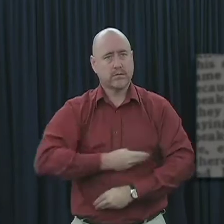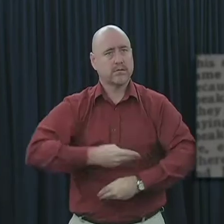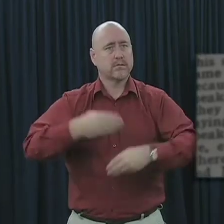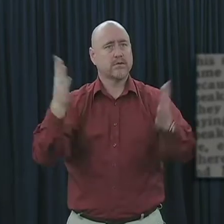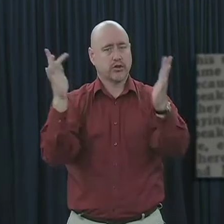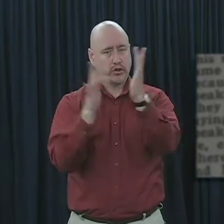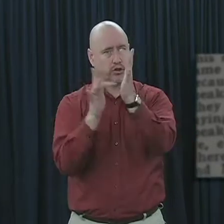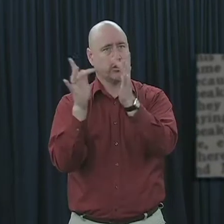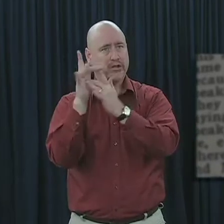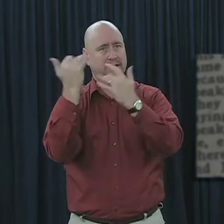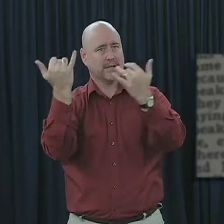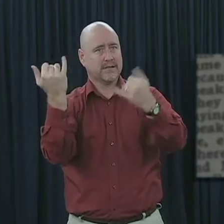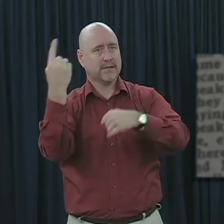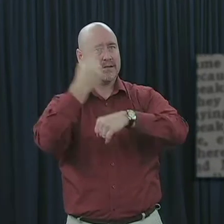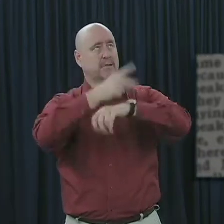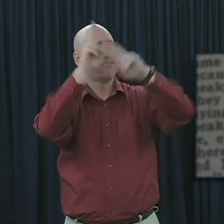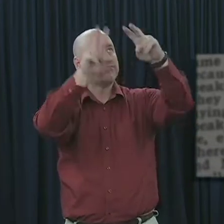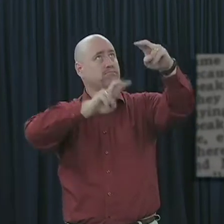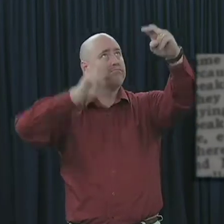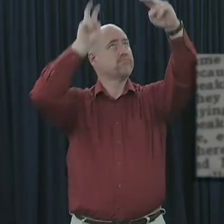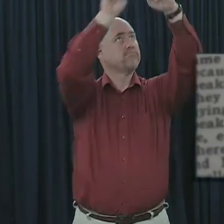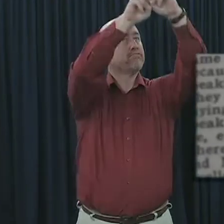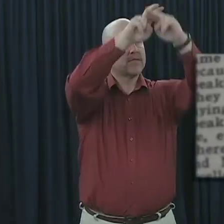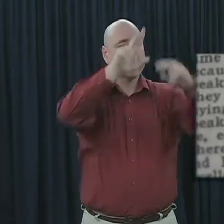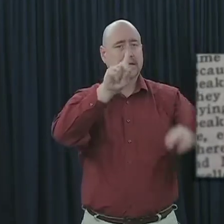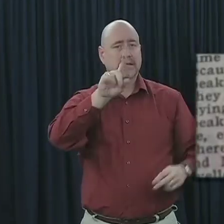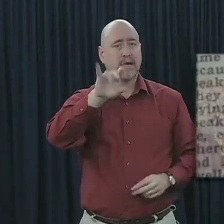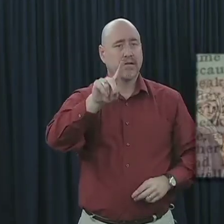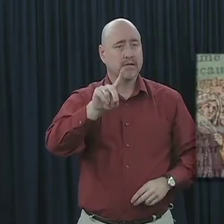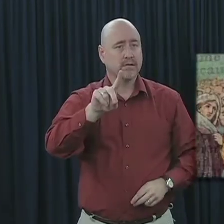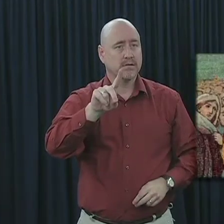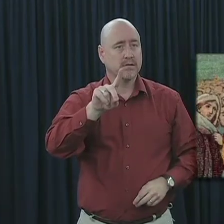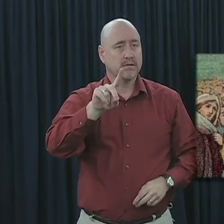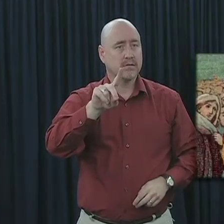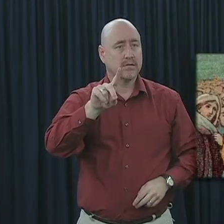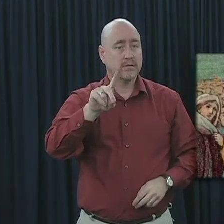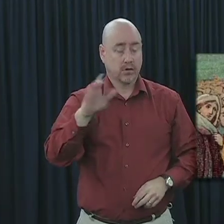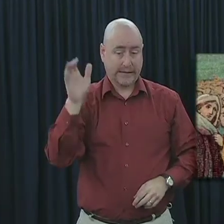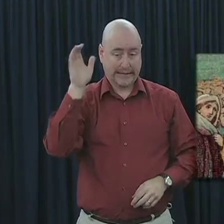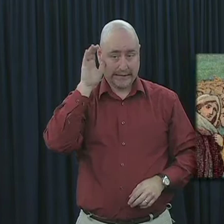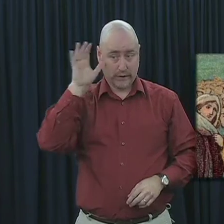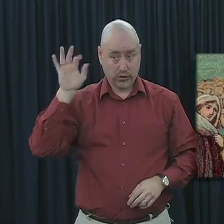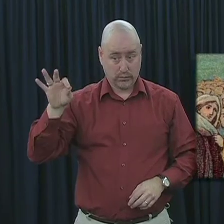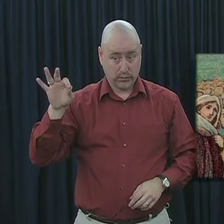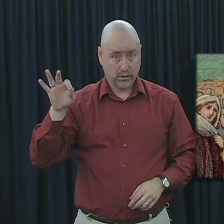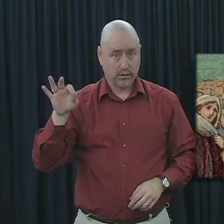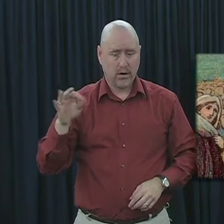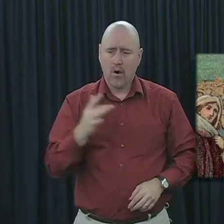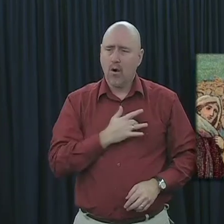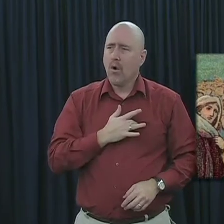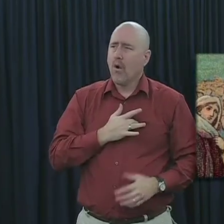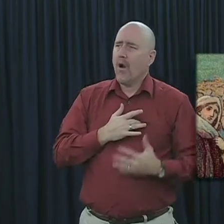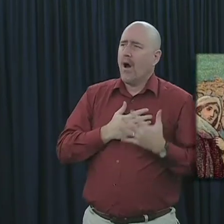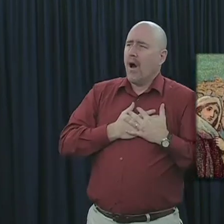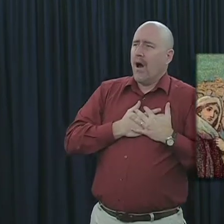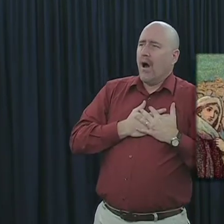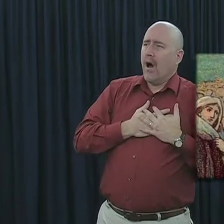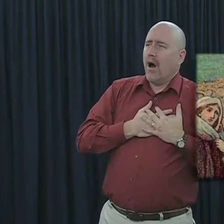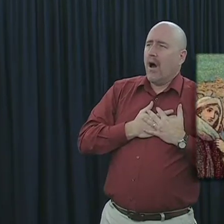Jesus to David's throne. Upon hearing this sermon, sincere and conscious pricked souls who were in